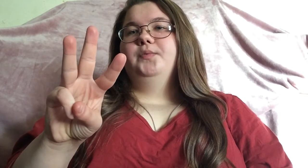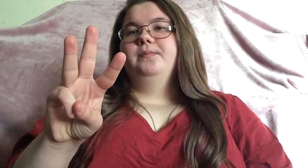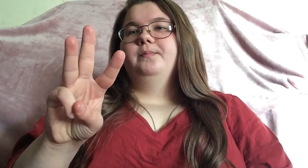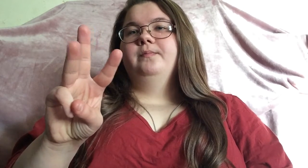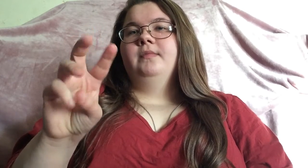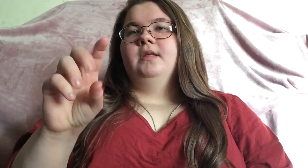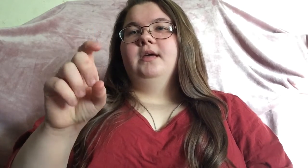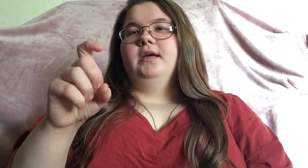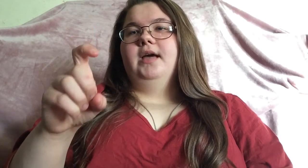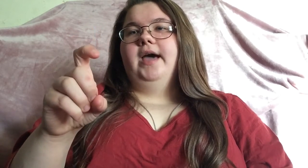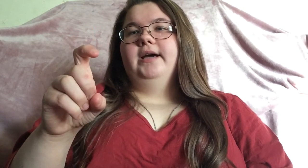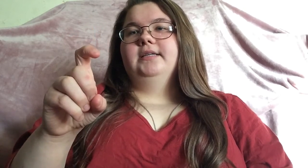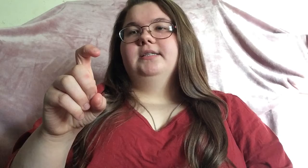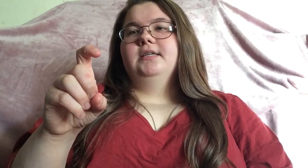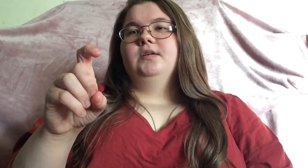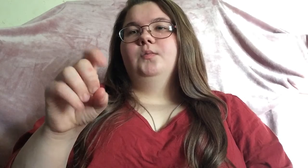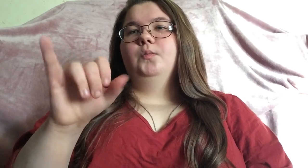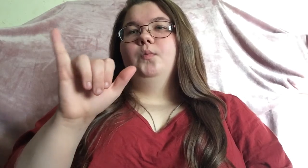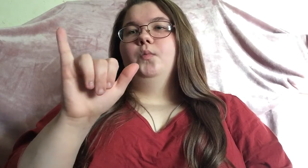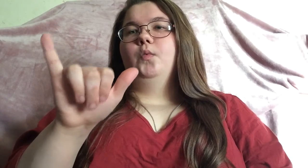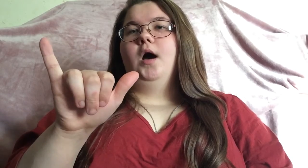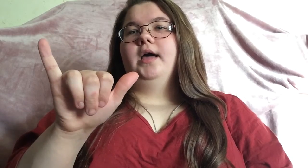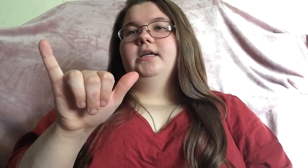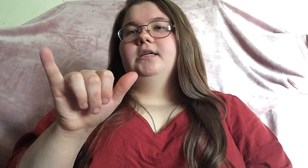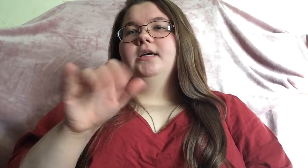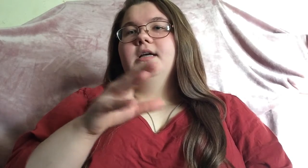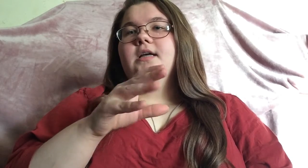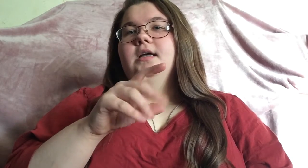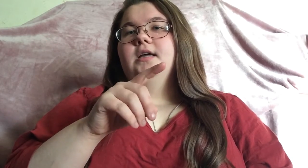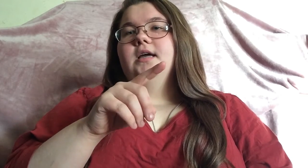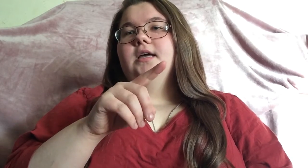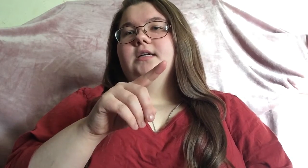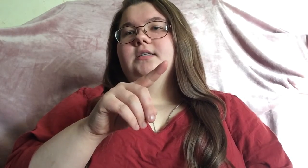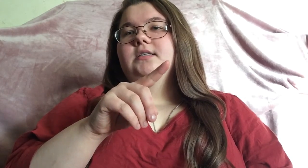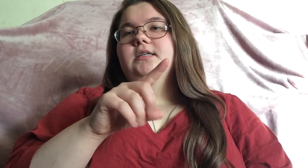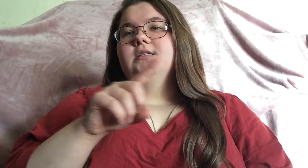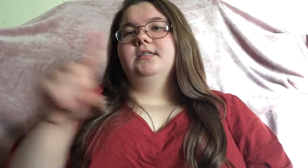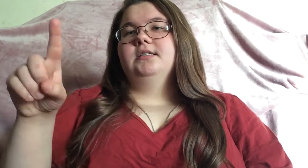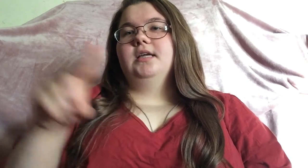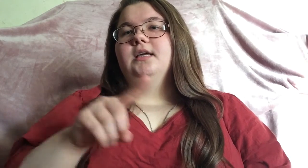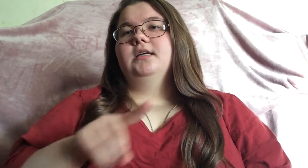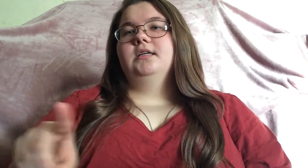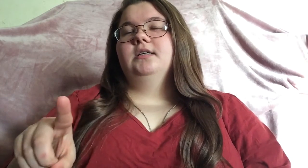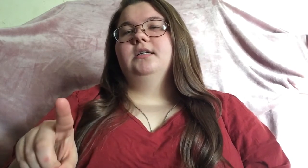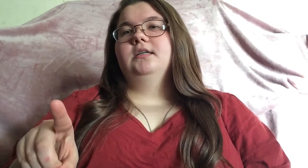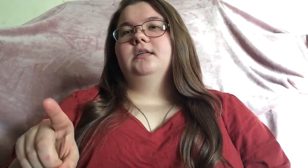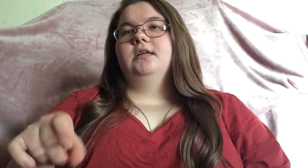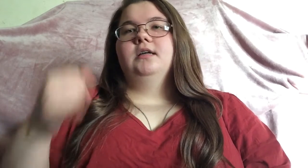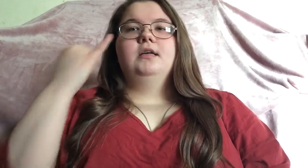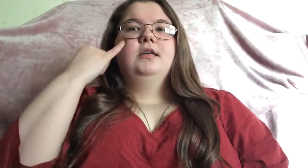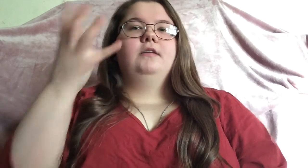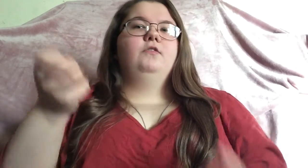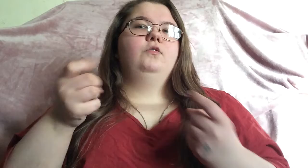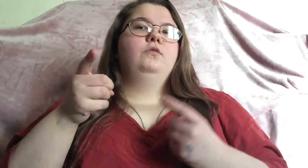x y and z if you